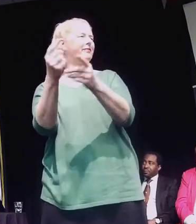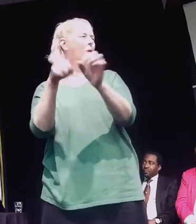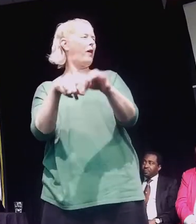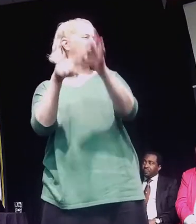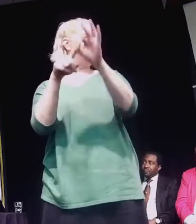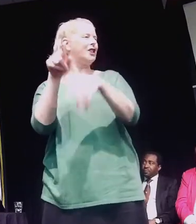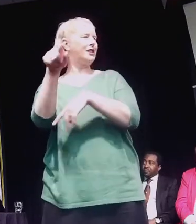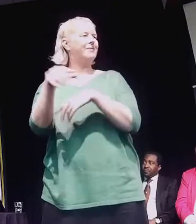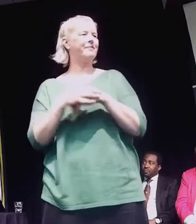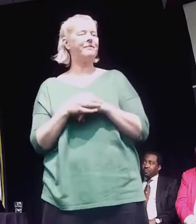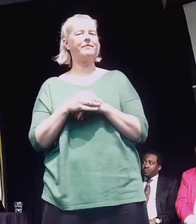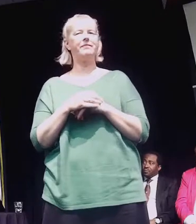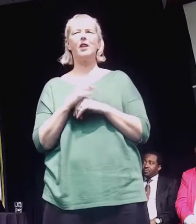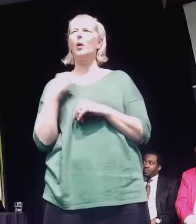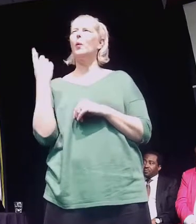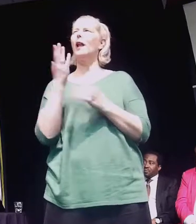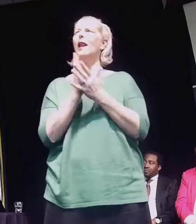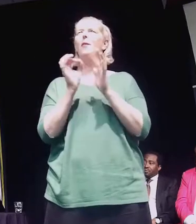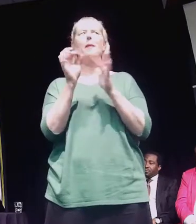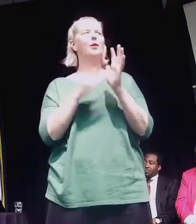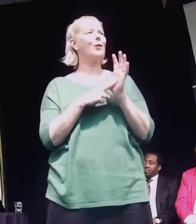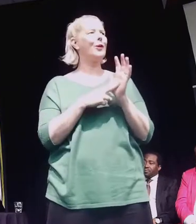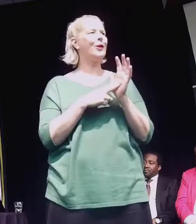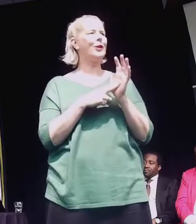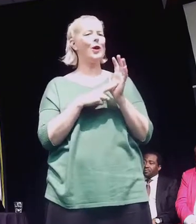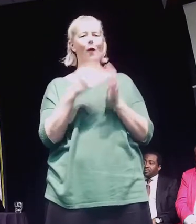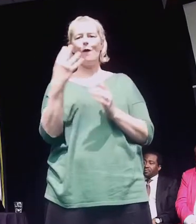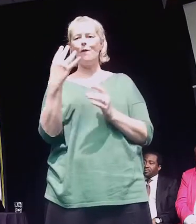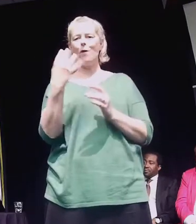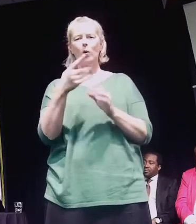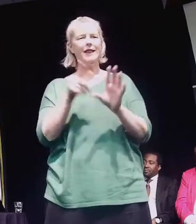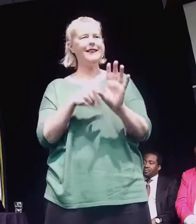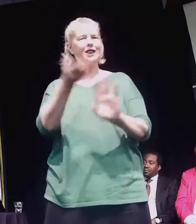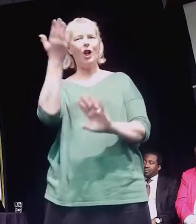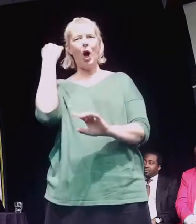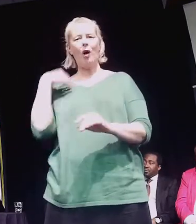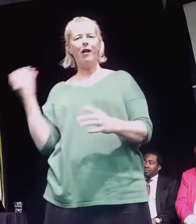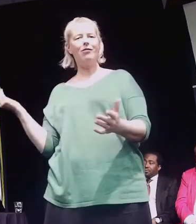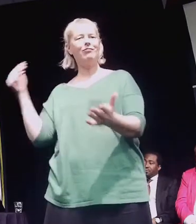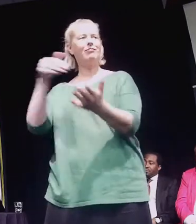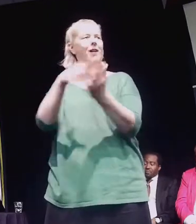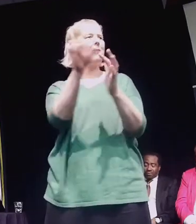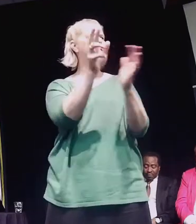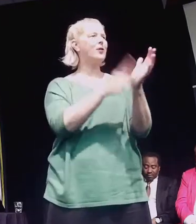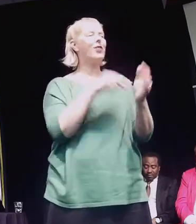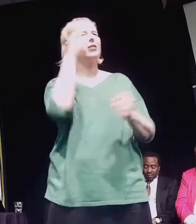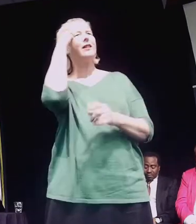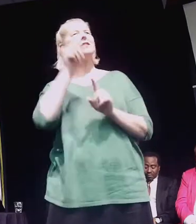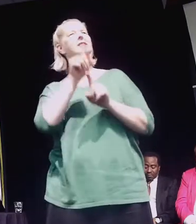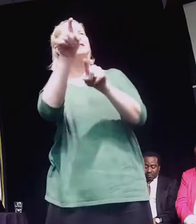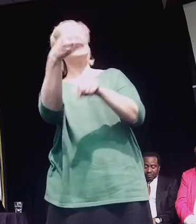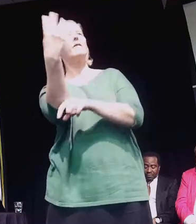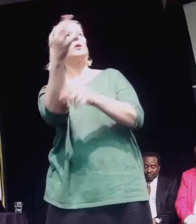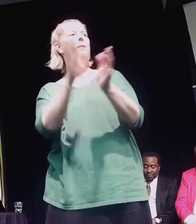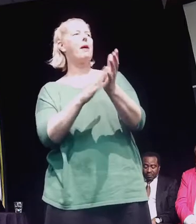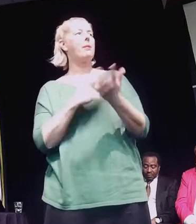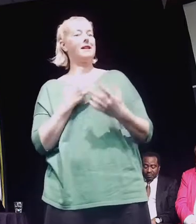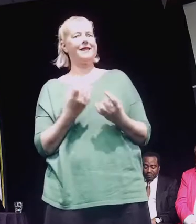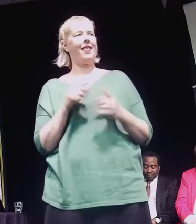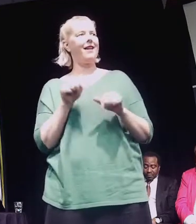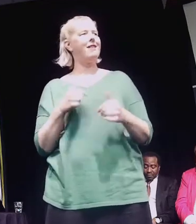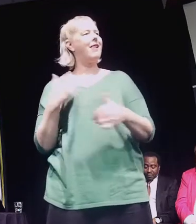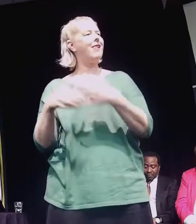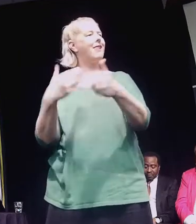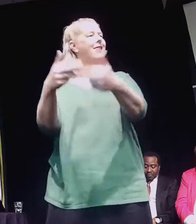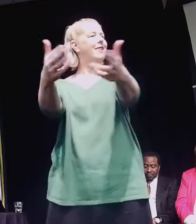14 years ago for a three-month stay, and we've been kind of rotating in the Palmerston North vortex ever since